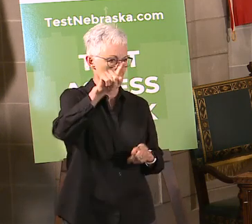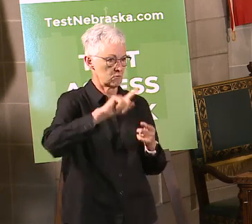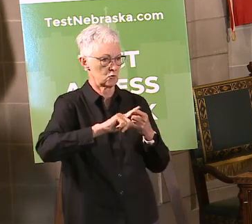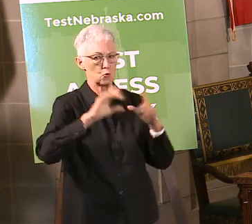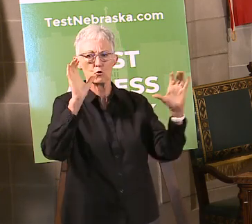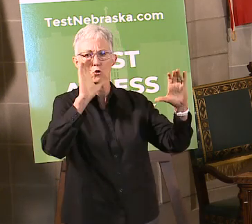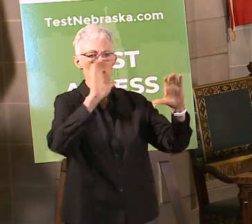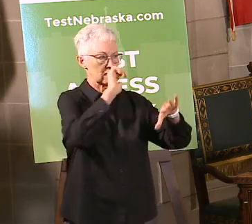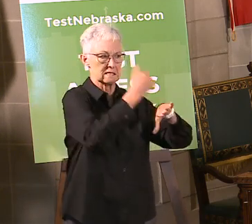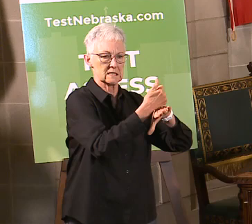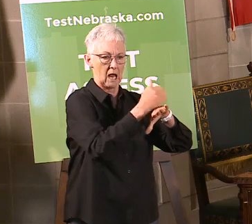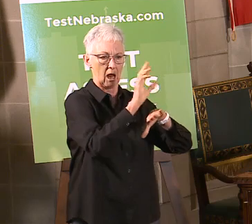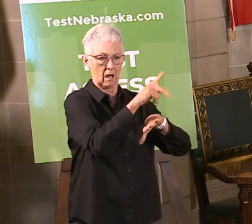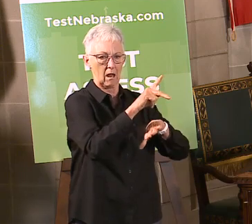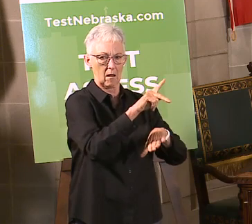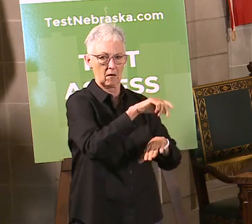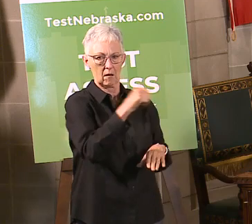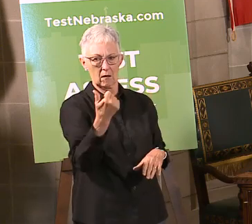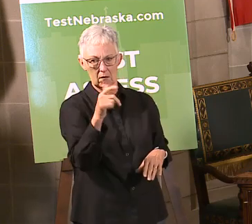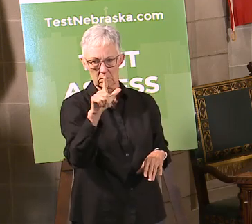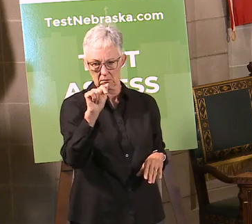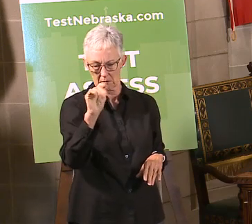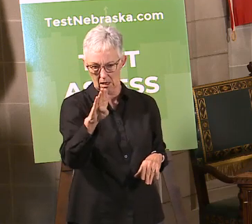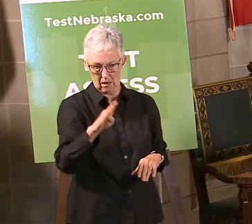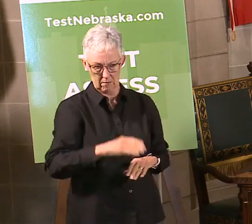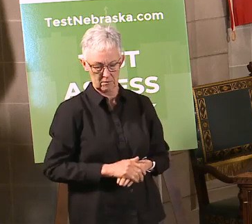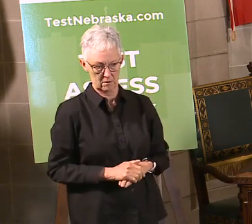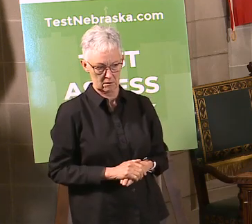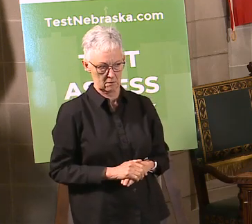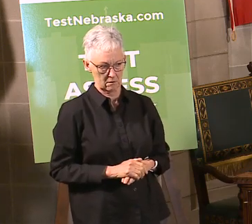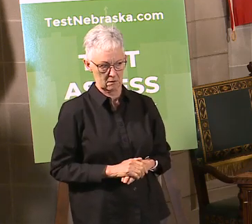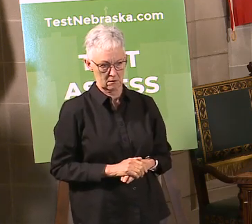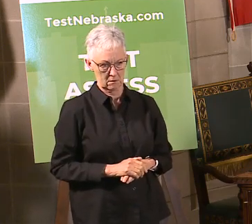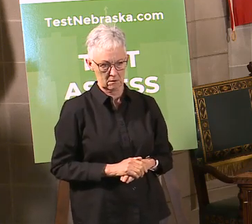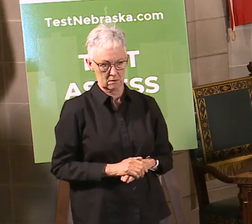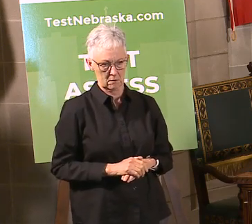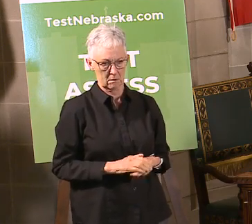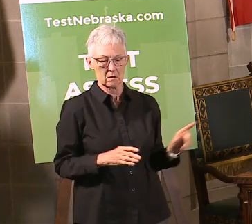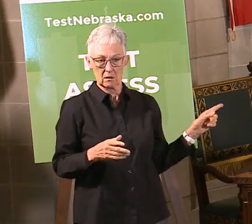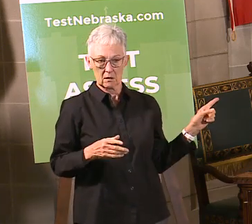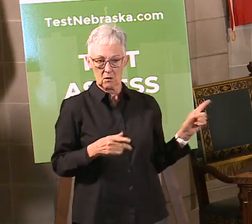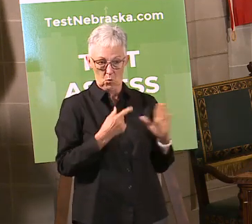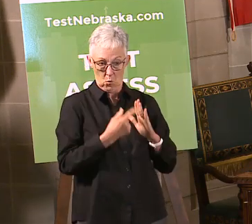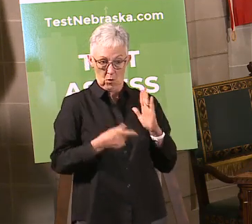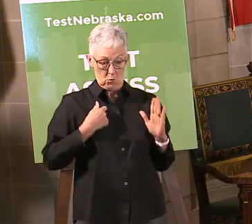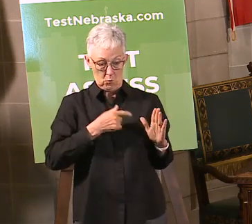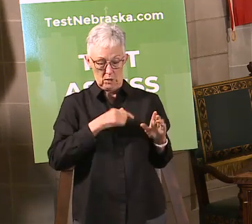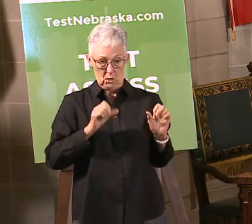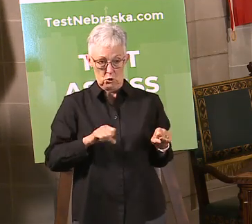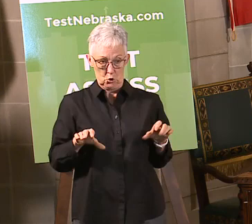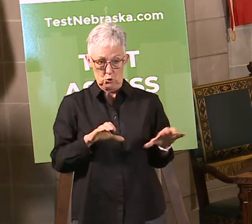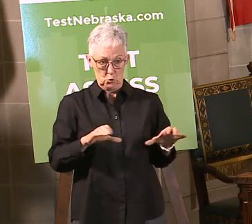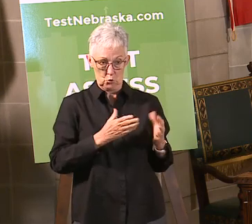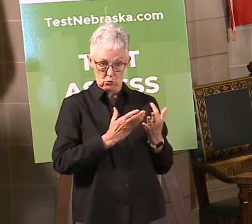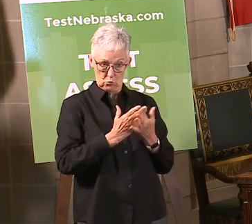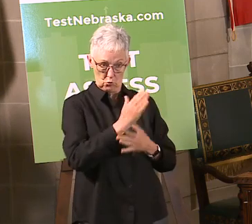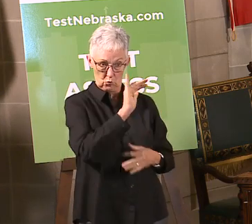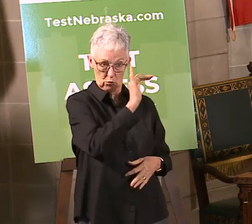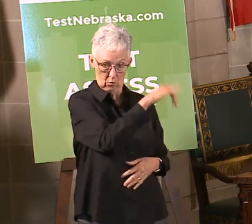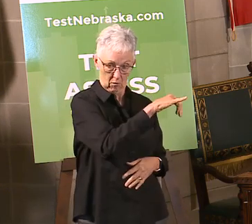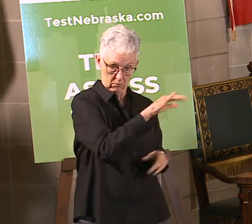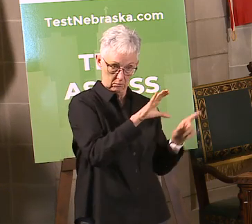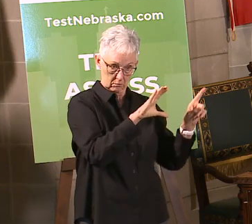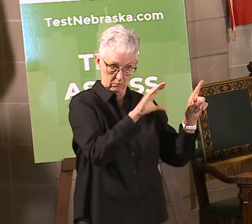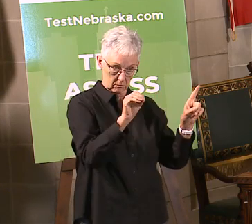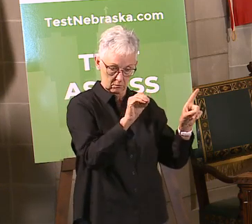about. You again, you had to have access. Again, what we were able to do through the Silicon Slope companies was they had,